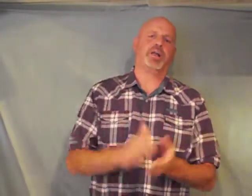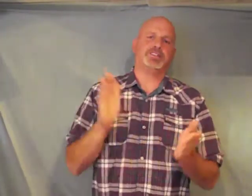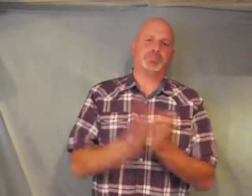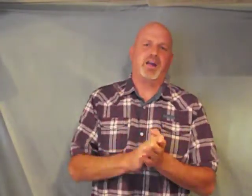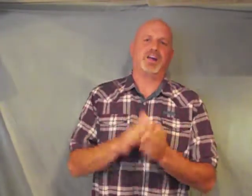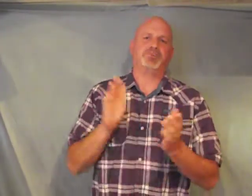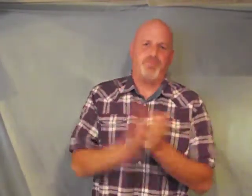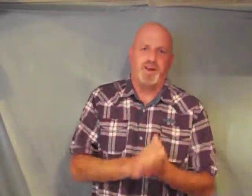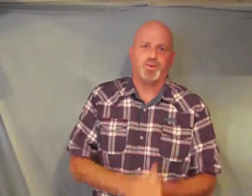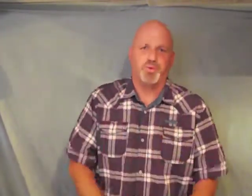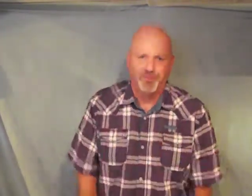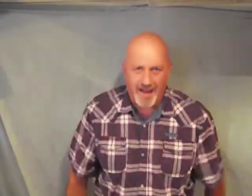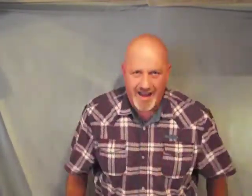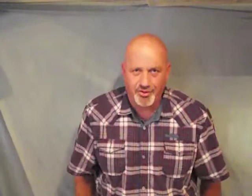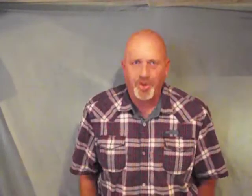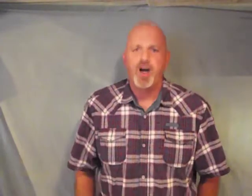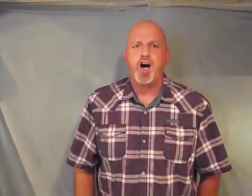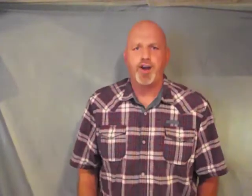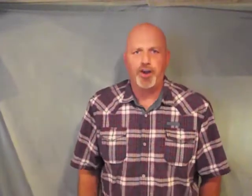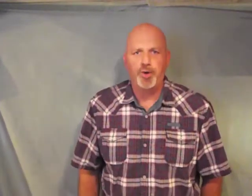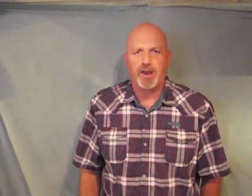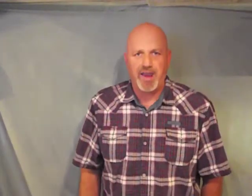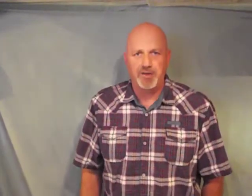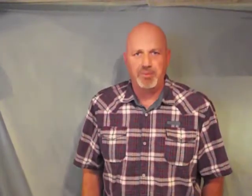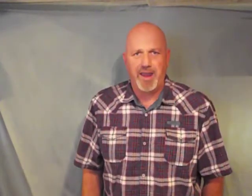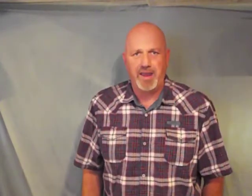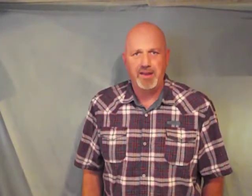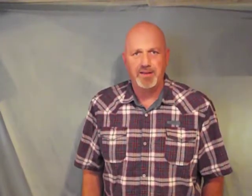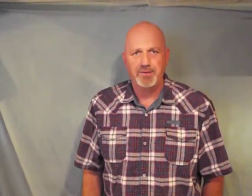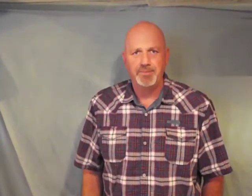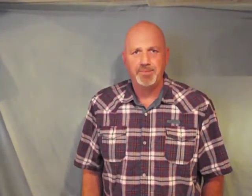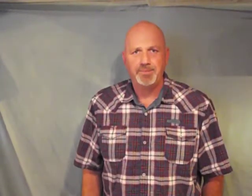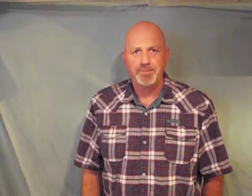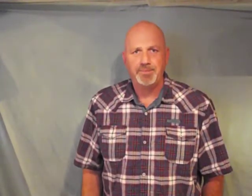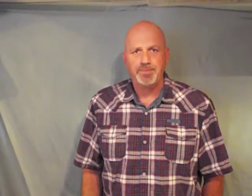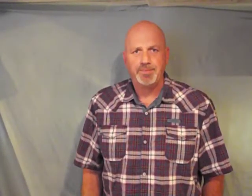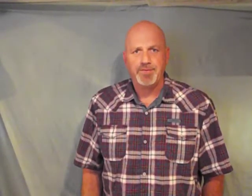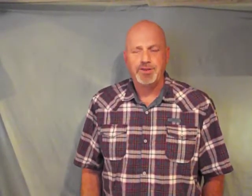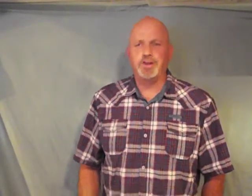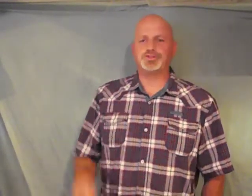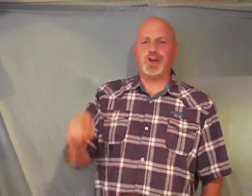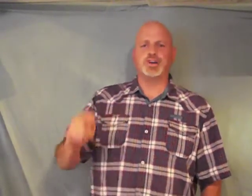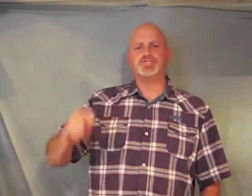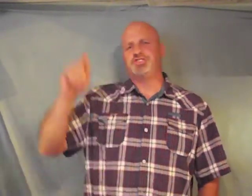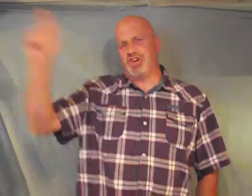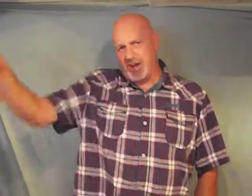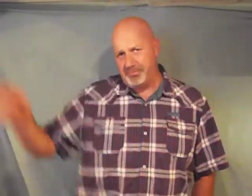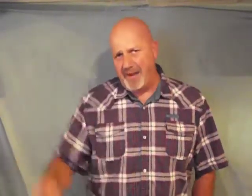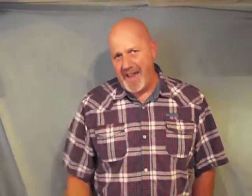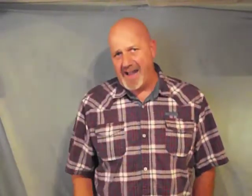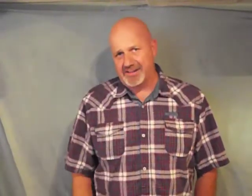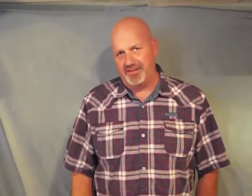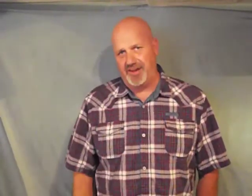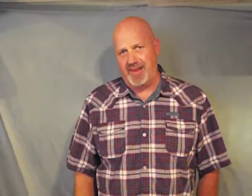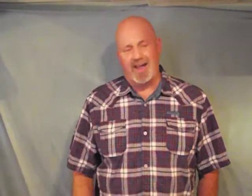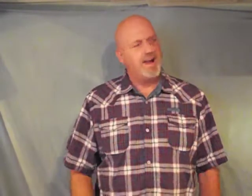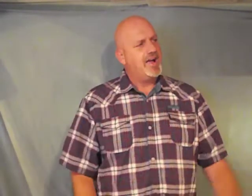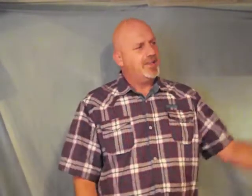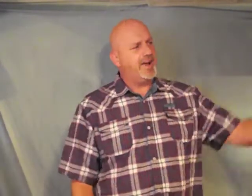Spirit filled revival are you kidding me your church should be active in that they